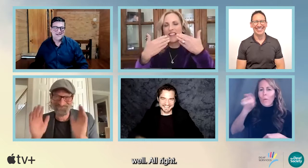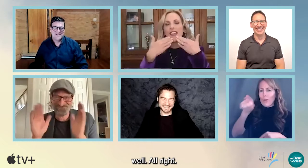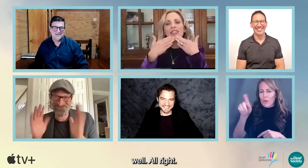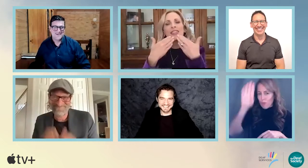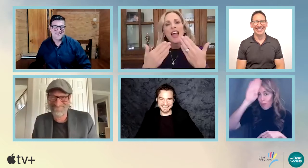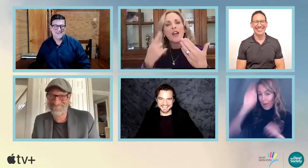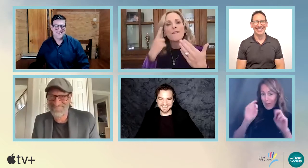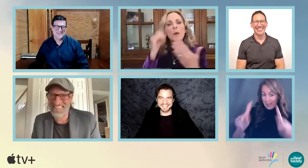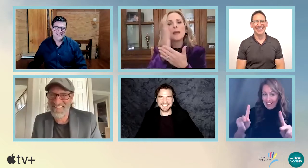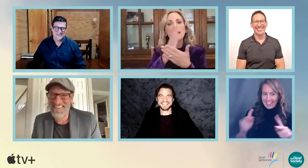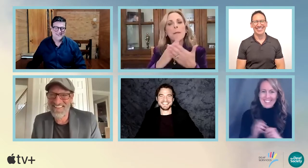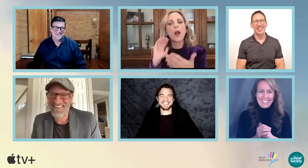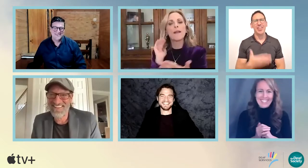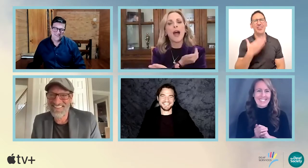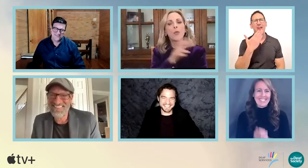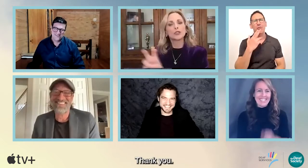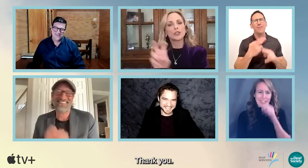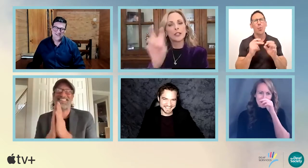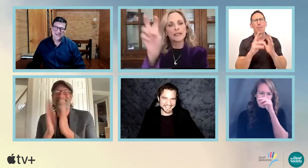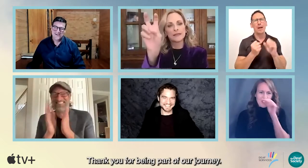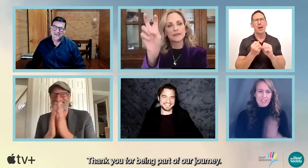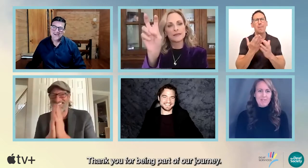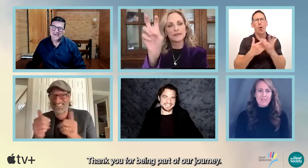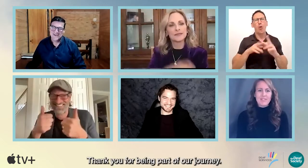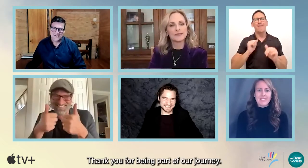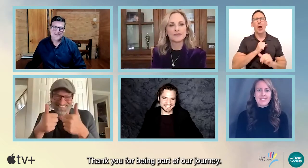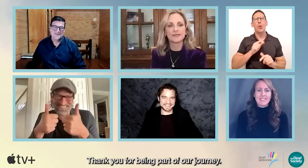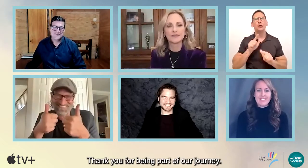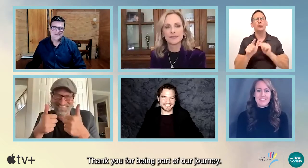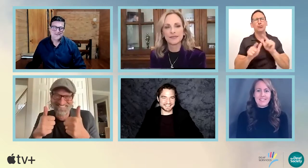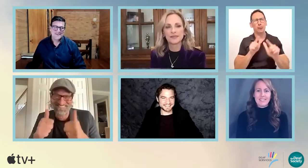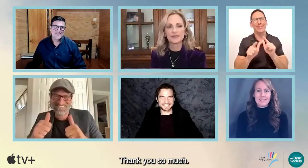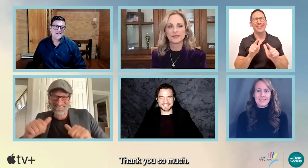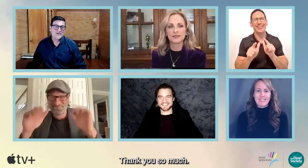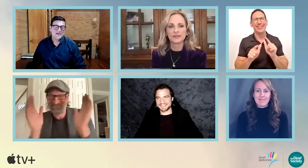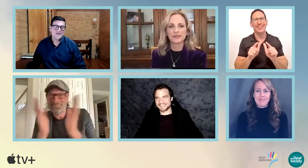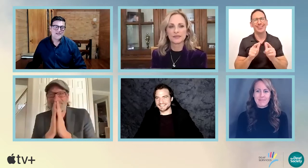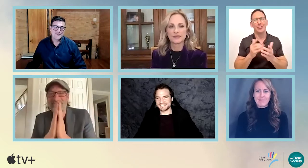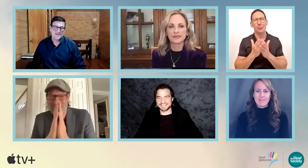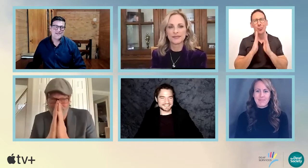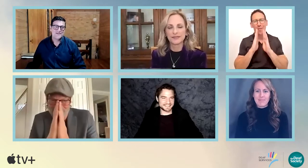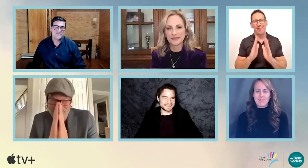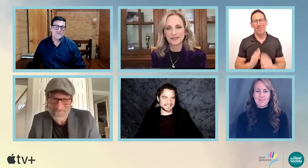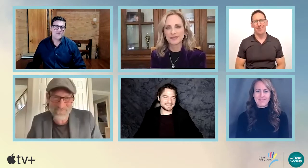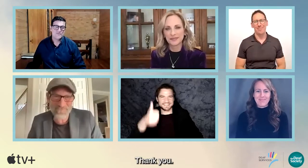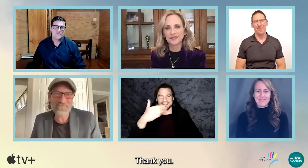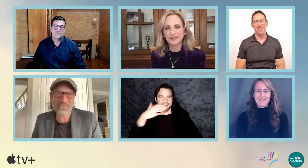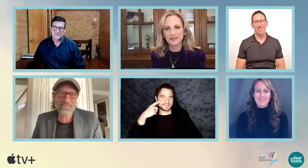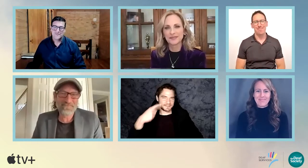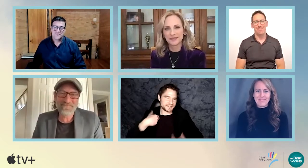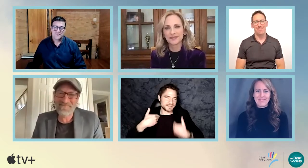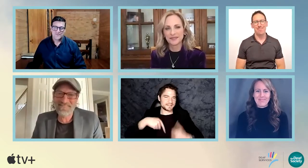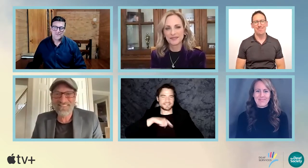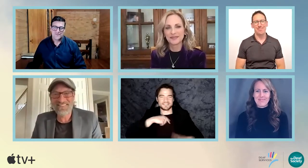All right. Amazing. Amazing. Thank you. Thank you for being part of our journey. Thank you so much. Thank you.